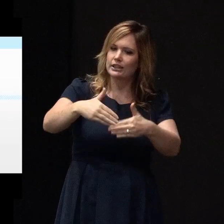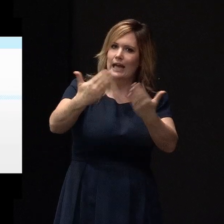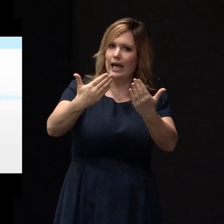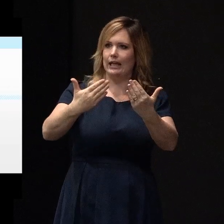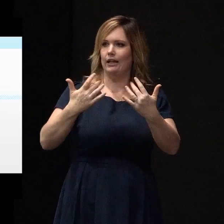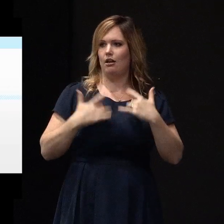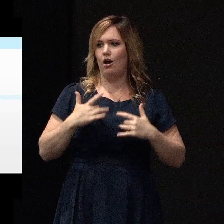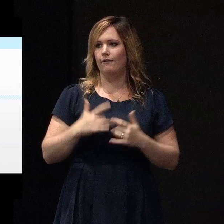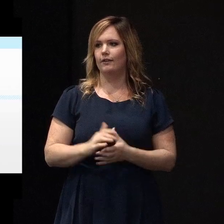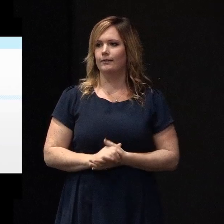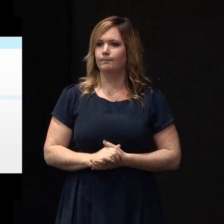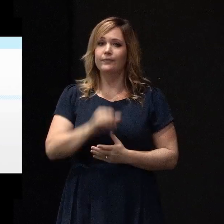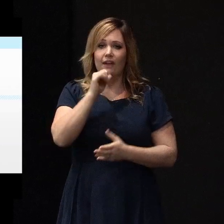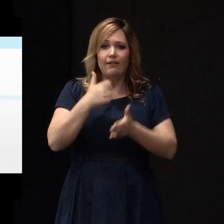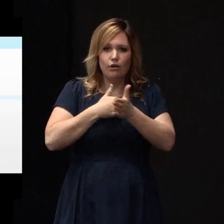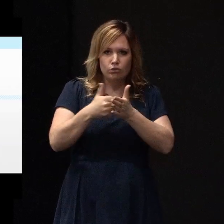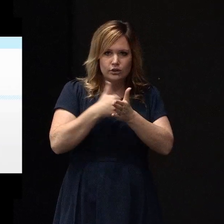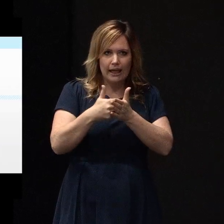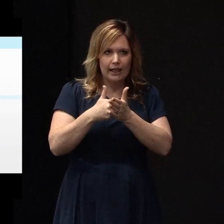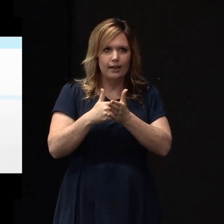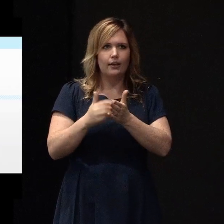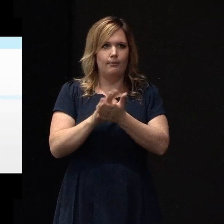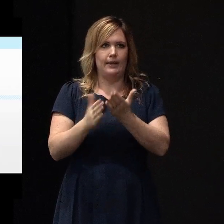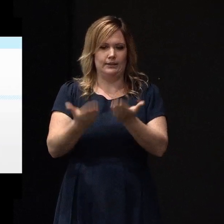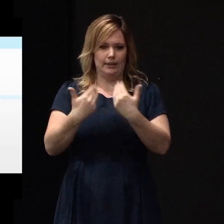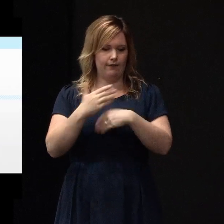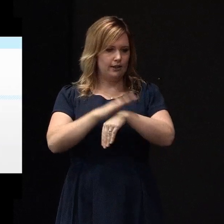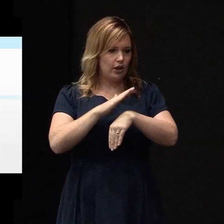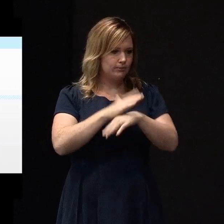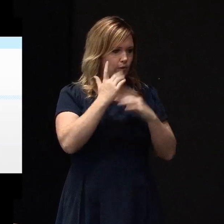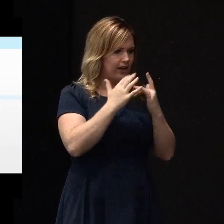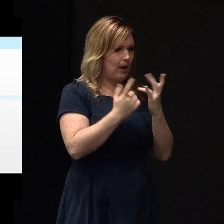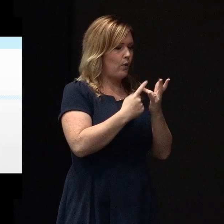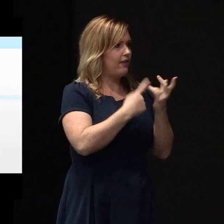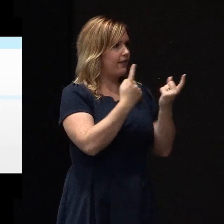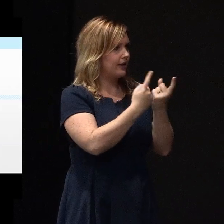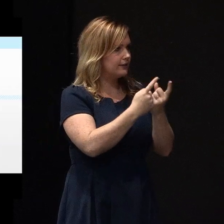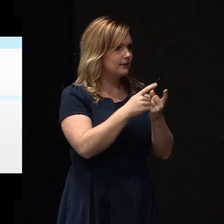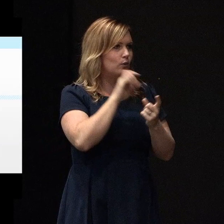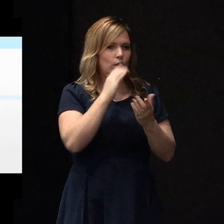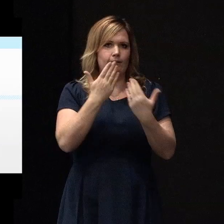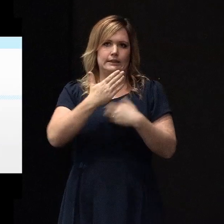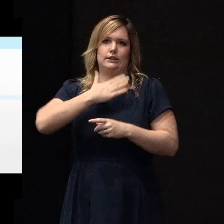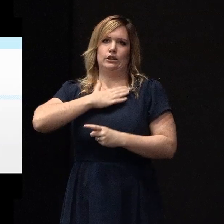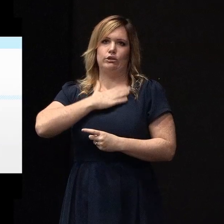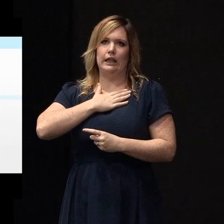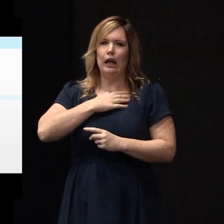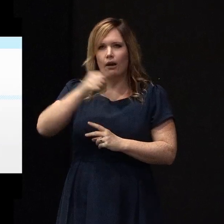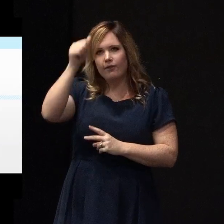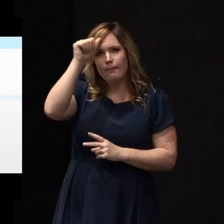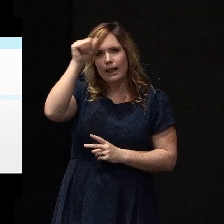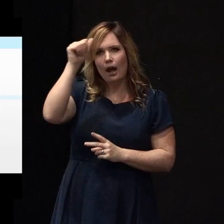They free us up so that we can think about things while we're doing our routines. They give us security, familiarity